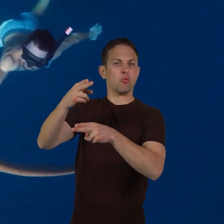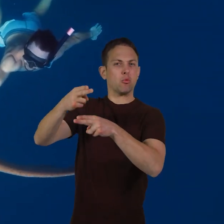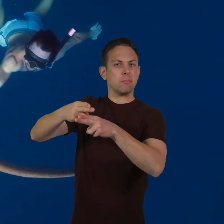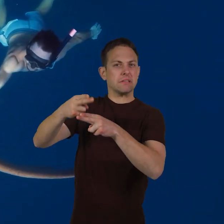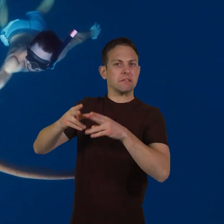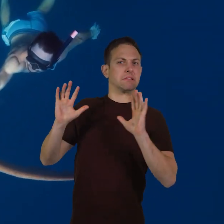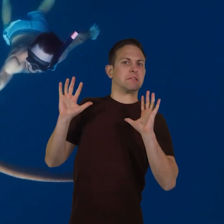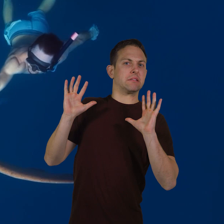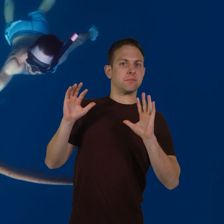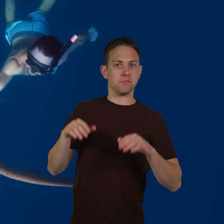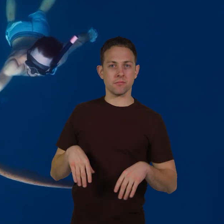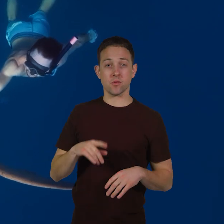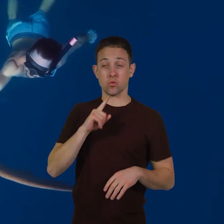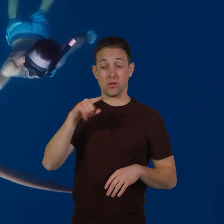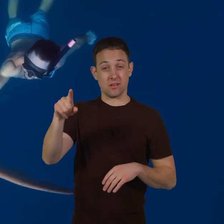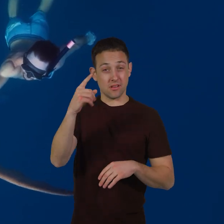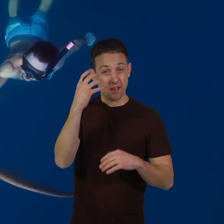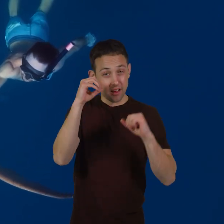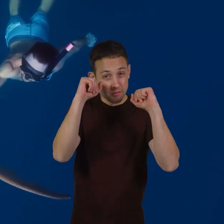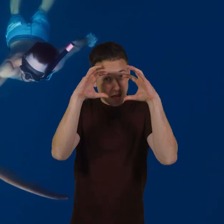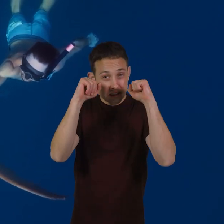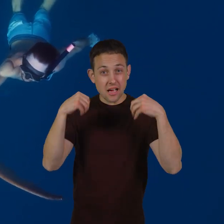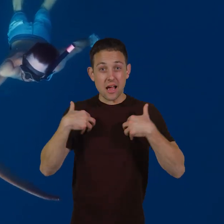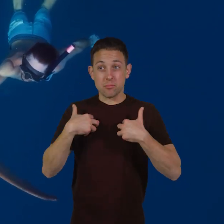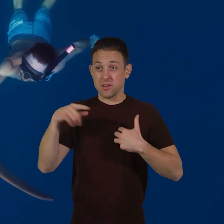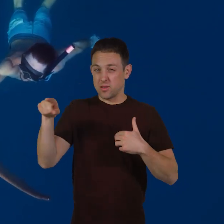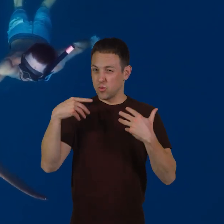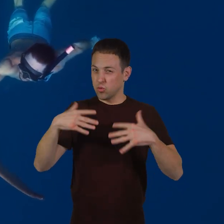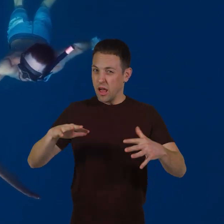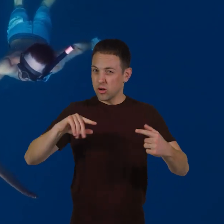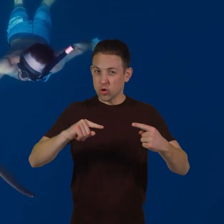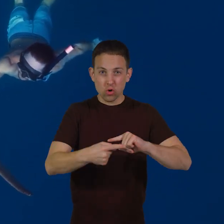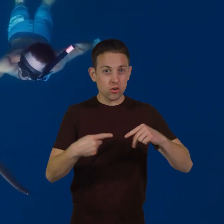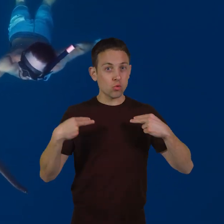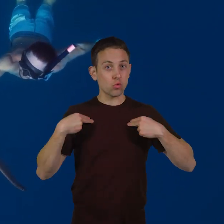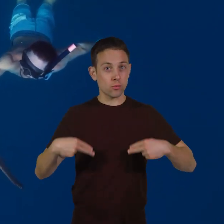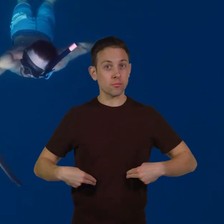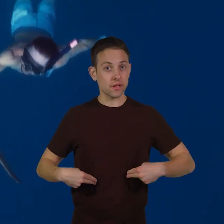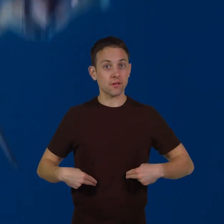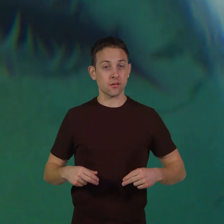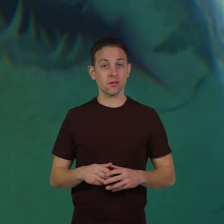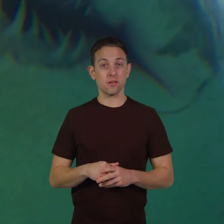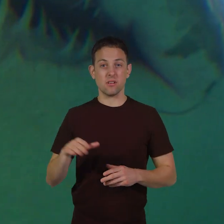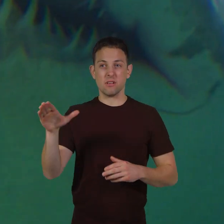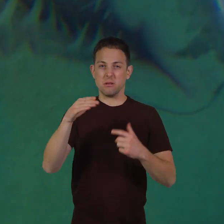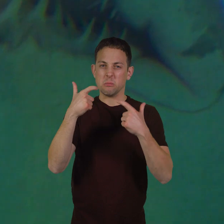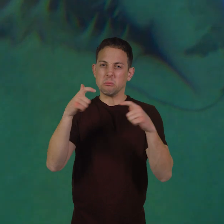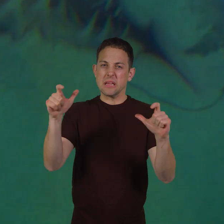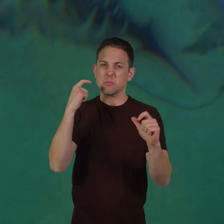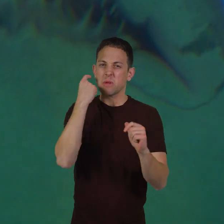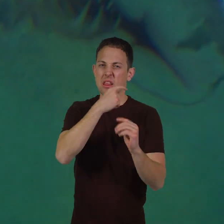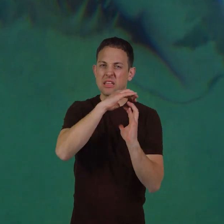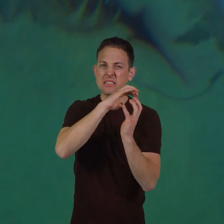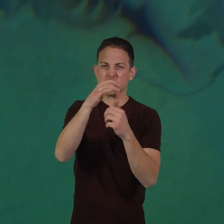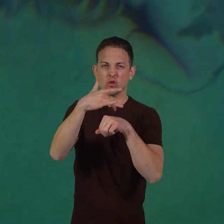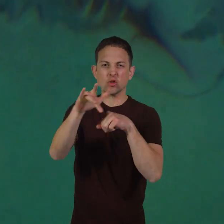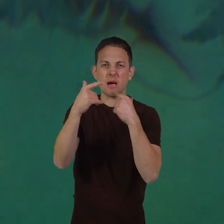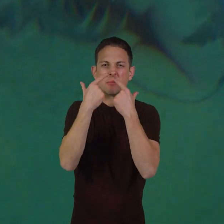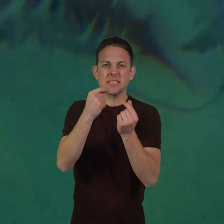reputation, they are amazing animals that don't want to hurt humans. Their enormous mouths and super sharp